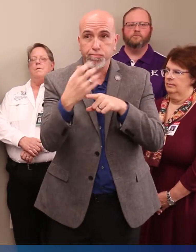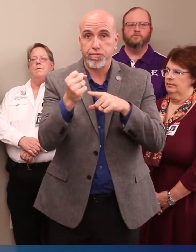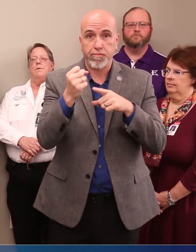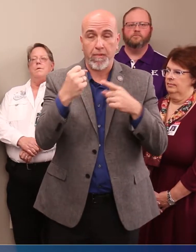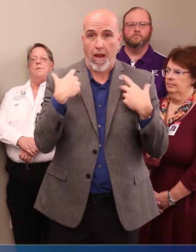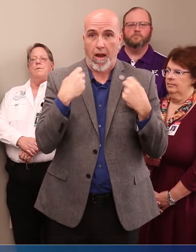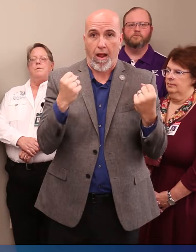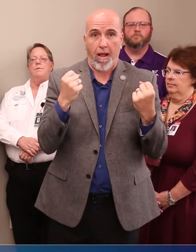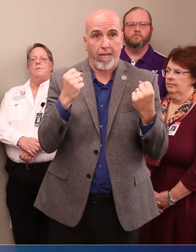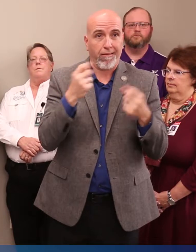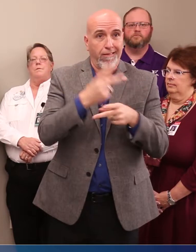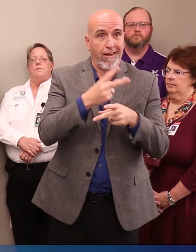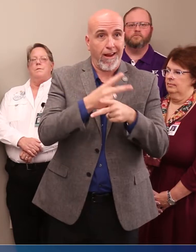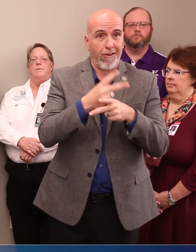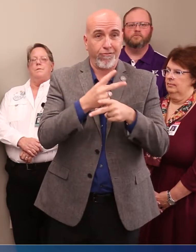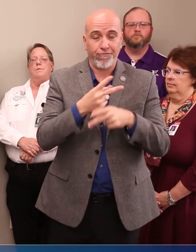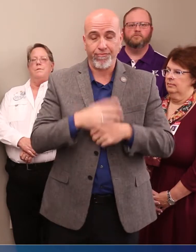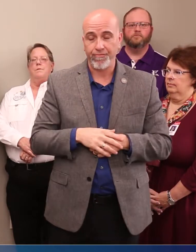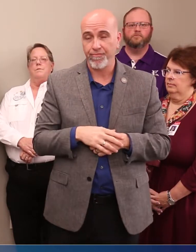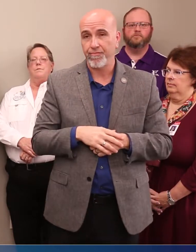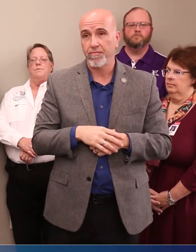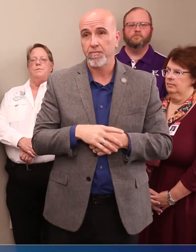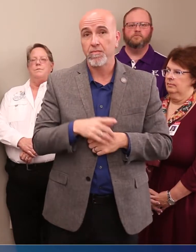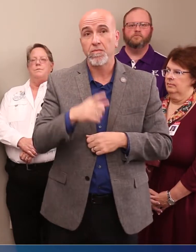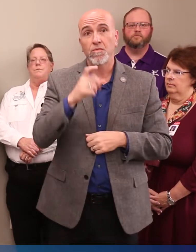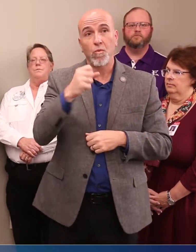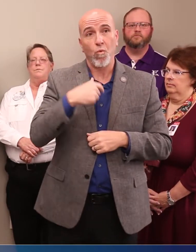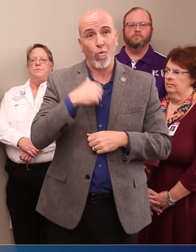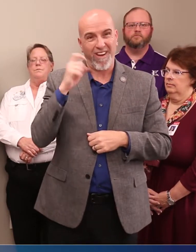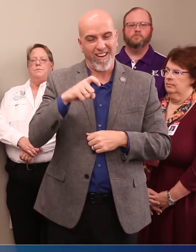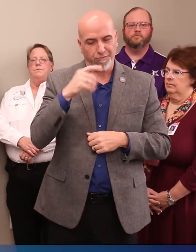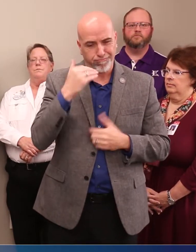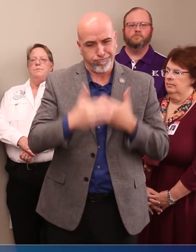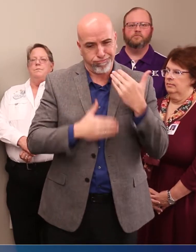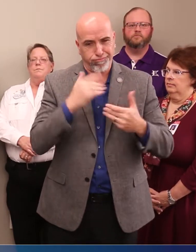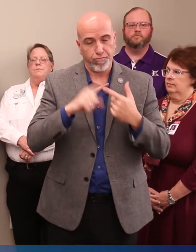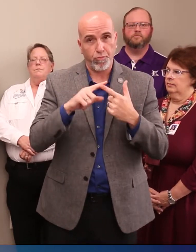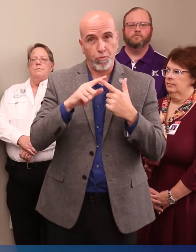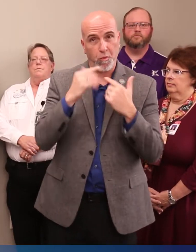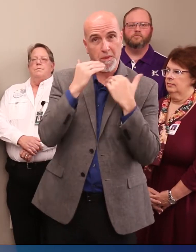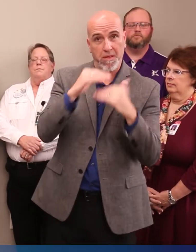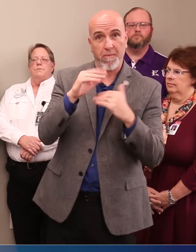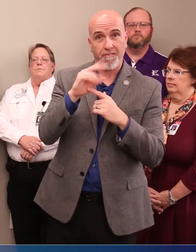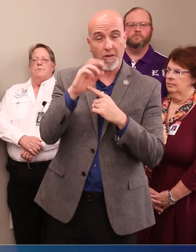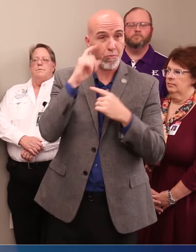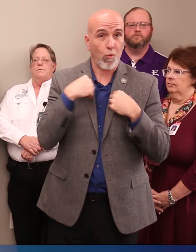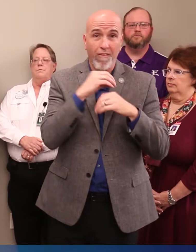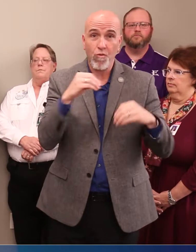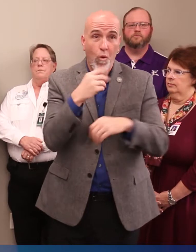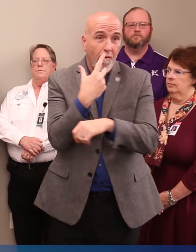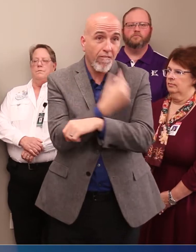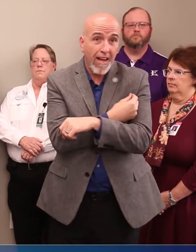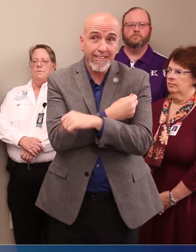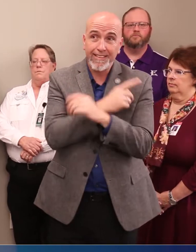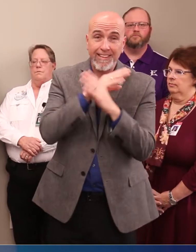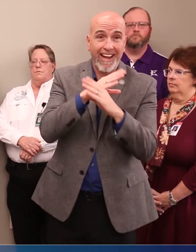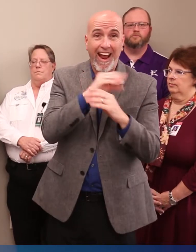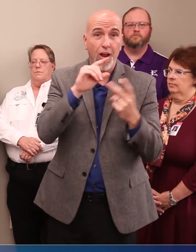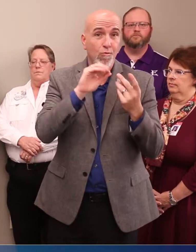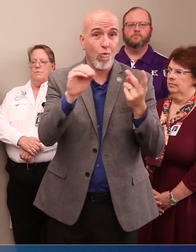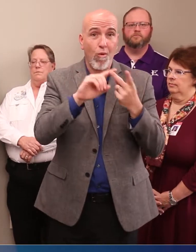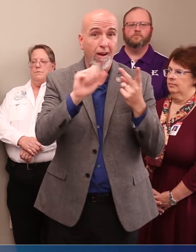in our county. Steps to control the virus are limited because we have no vaccine and no antiviral